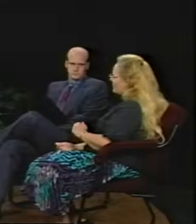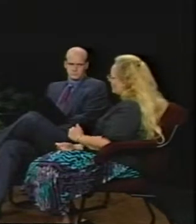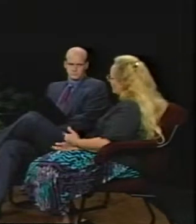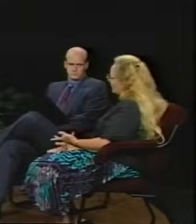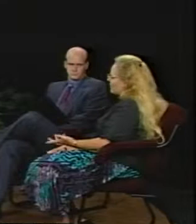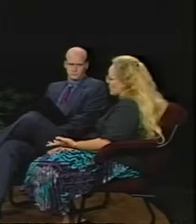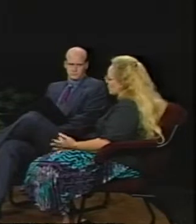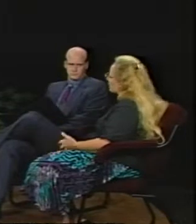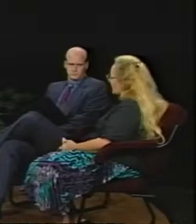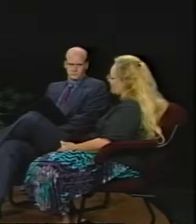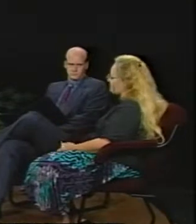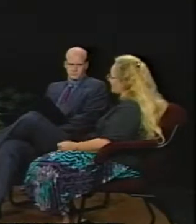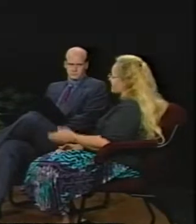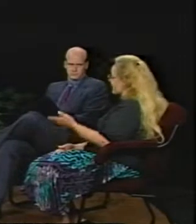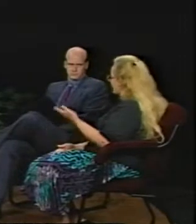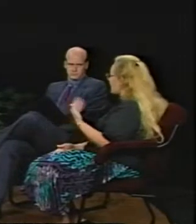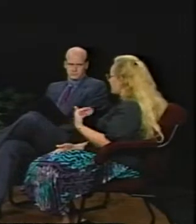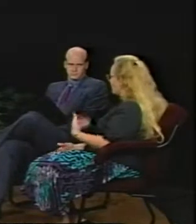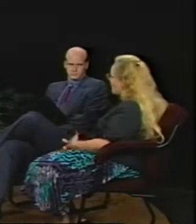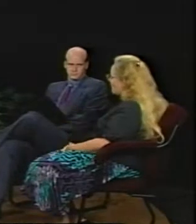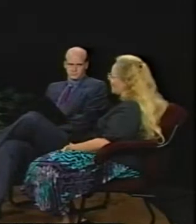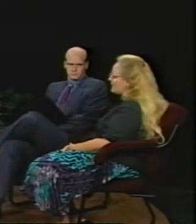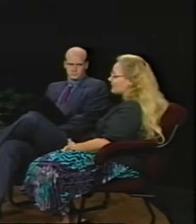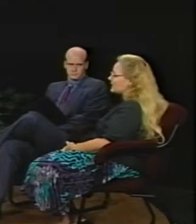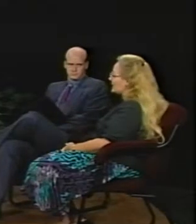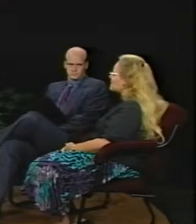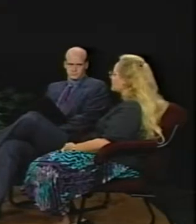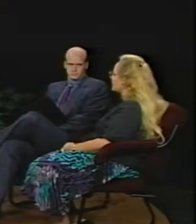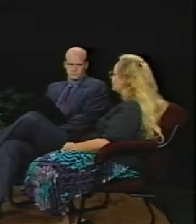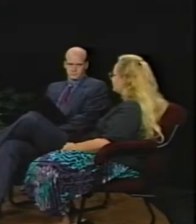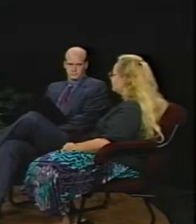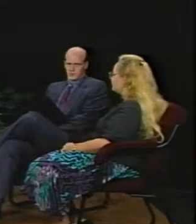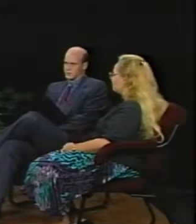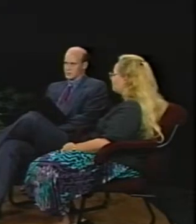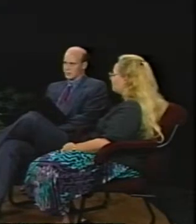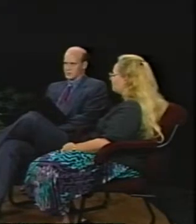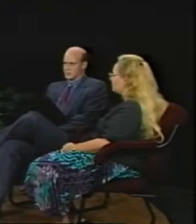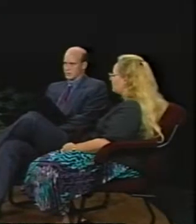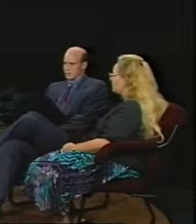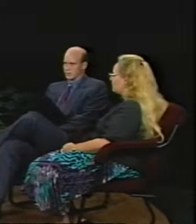really close look at him because he just kind of walked by and I glanced at him. And you'd never seen him before?